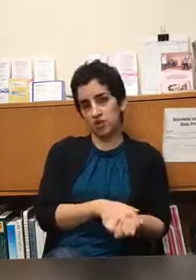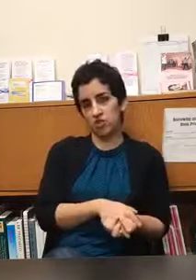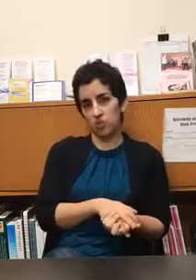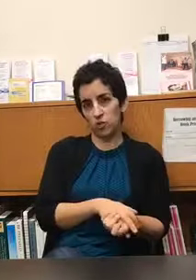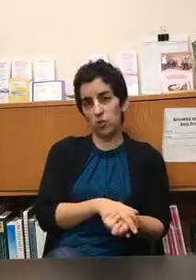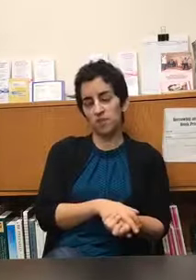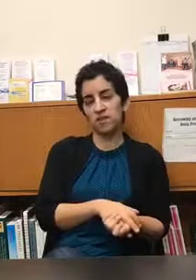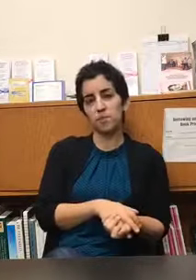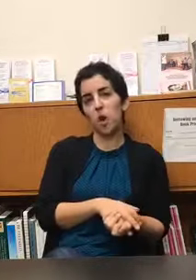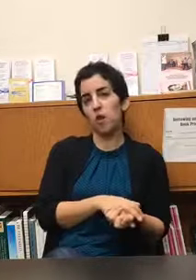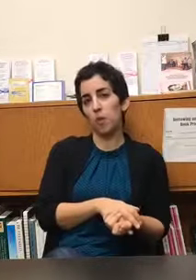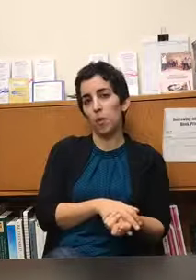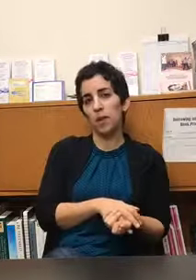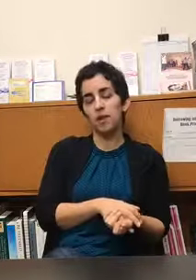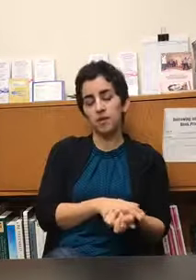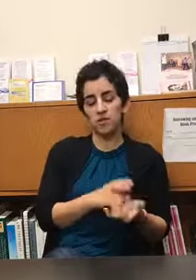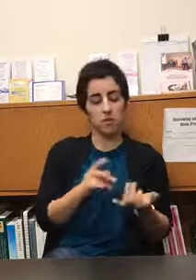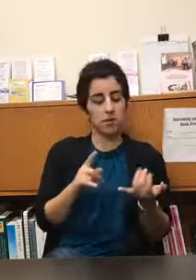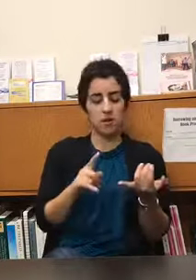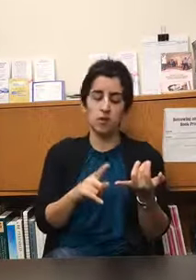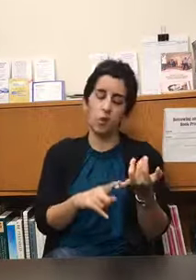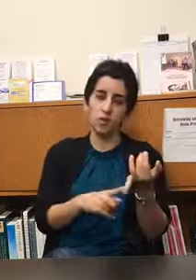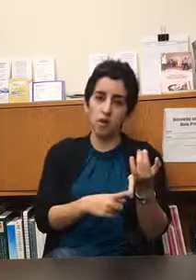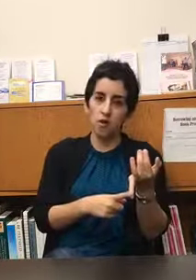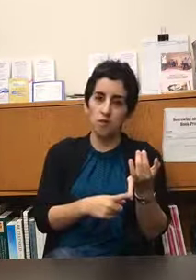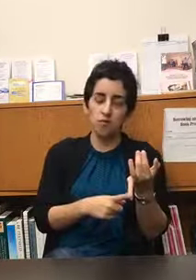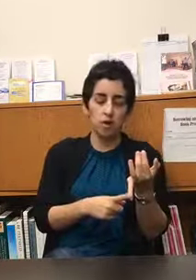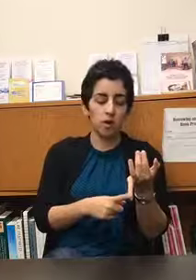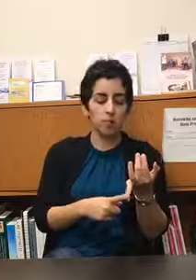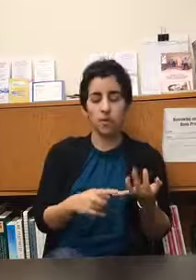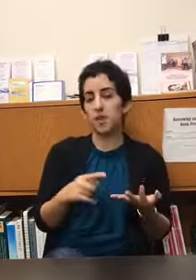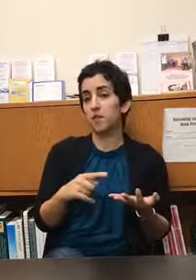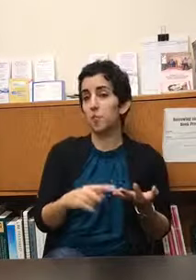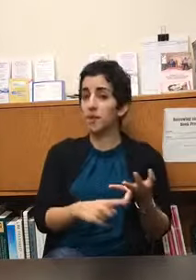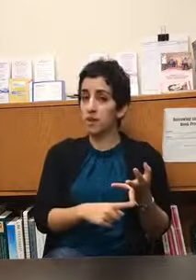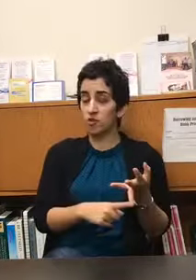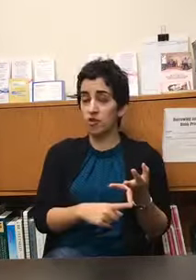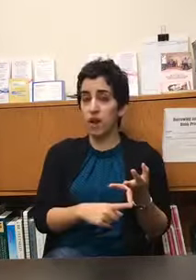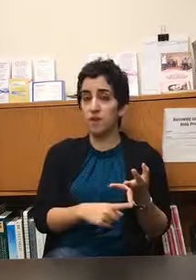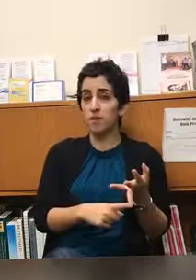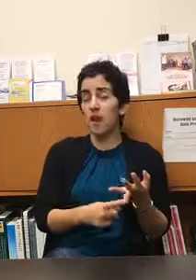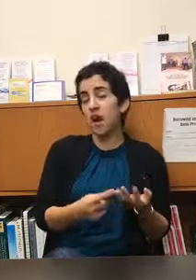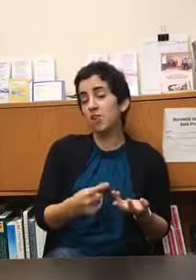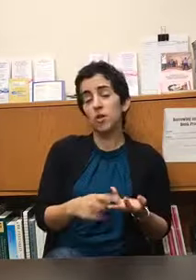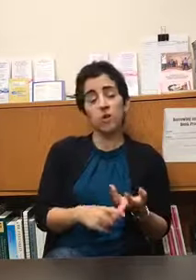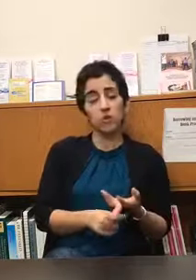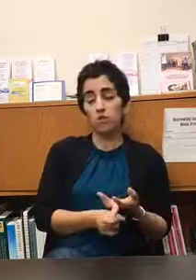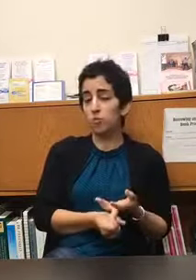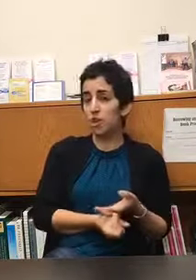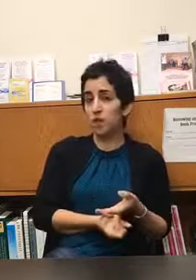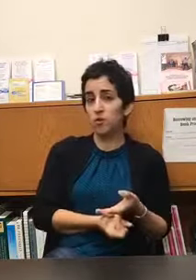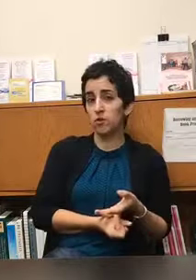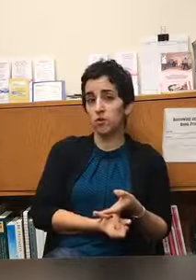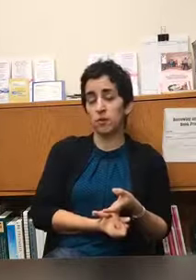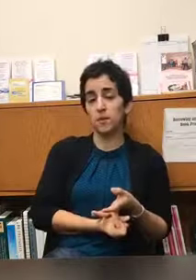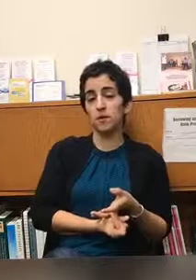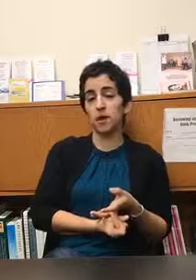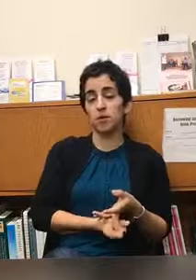do in small little bits and so maybe that's one song maybe that's a breathing exercise i do have a youtube channel so sometimes i'll